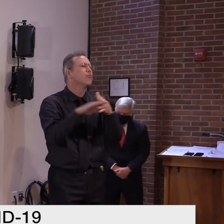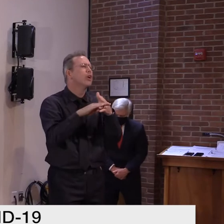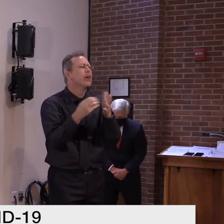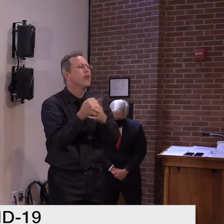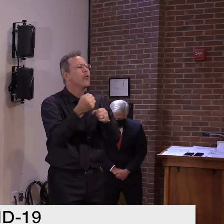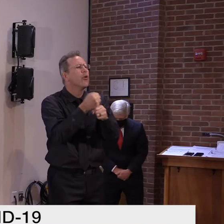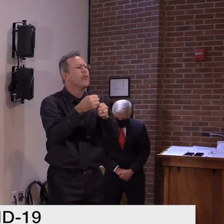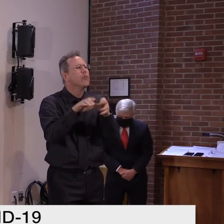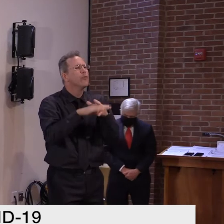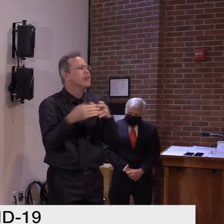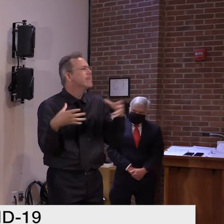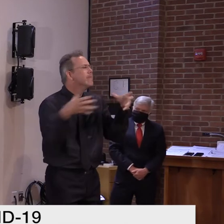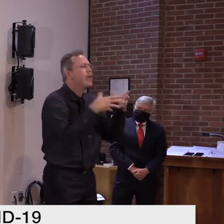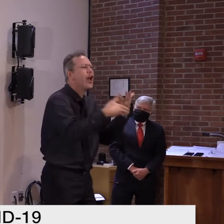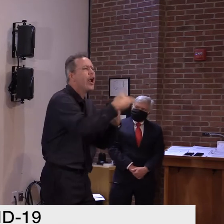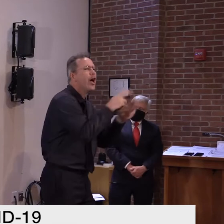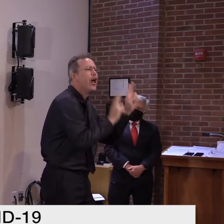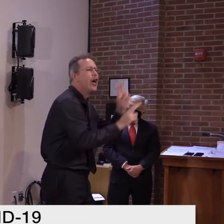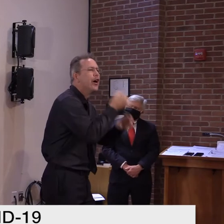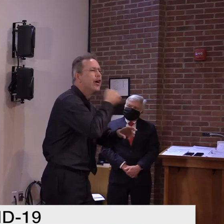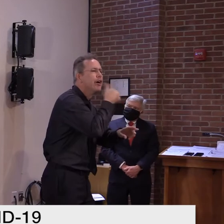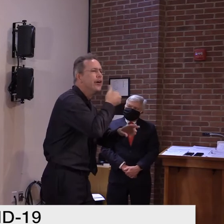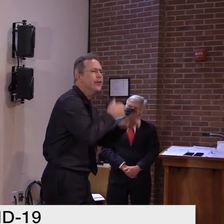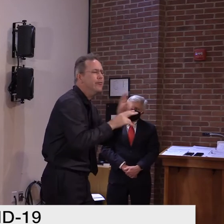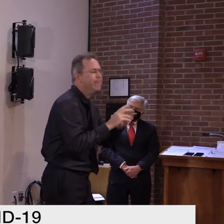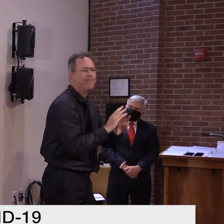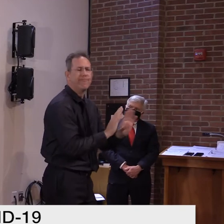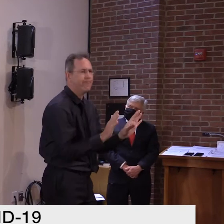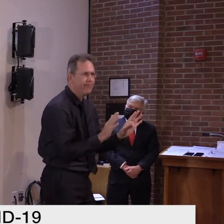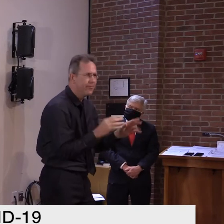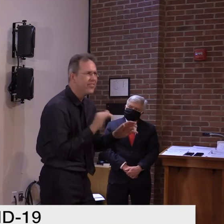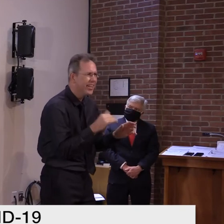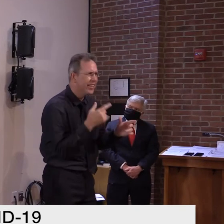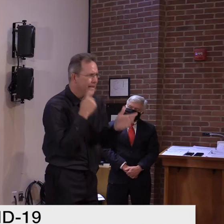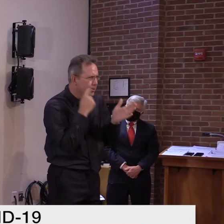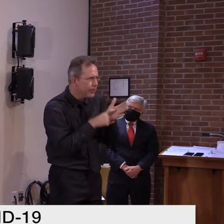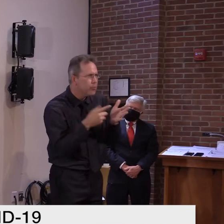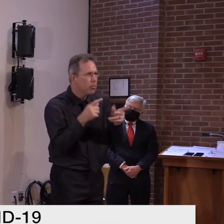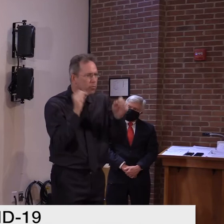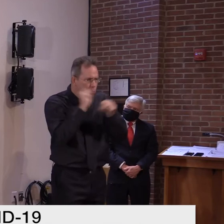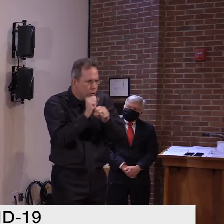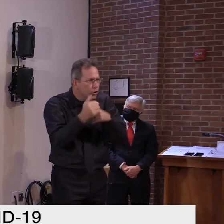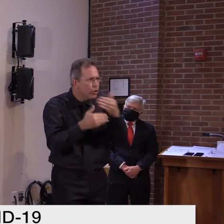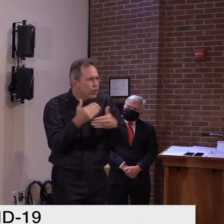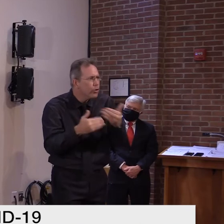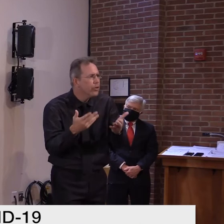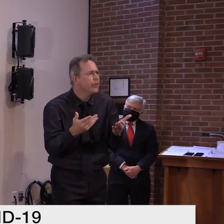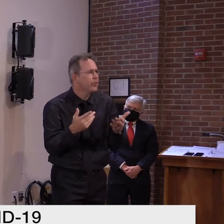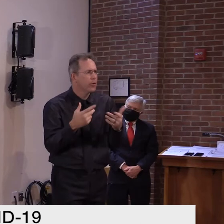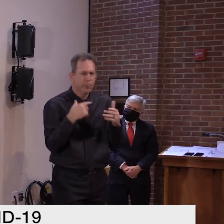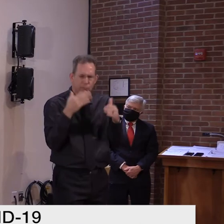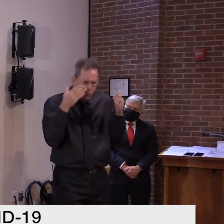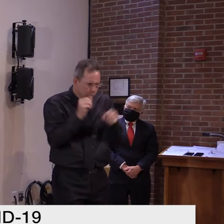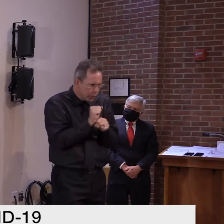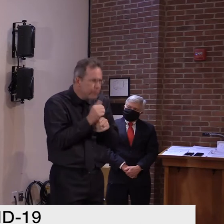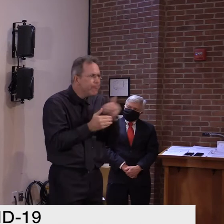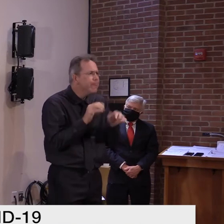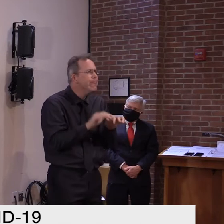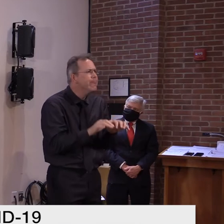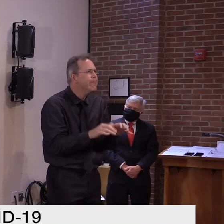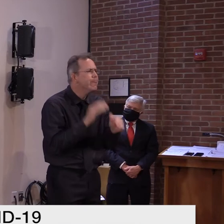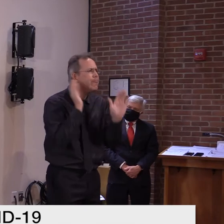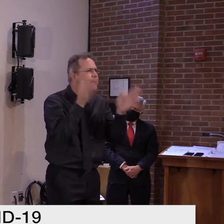if you all have a reason to be there, and you need to be there in person at work, you do your job, but you don't necessarily create the situations